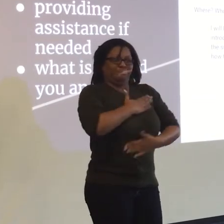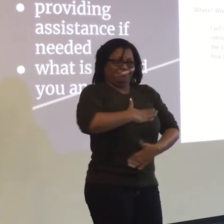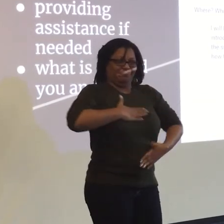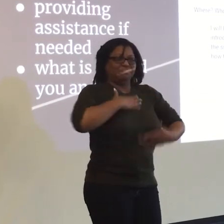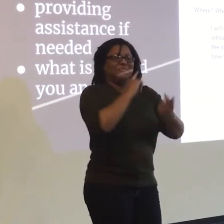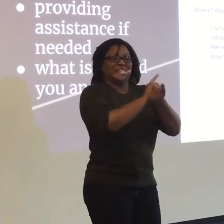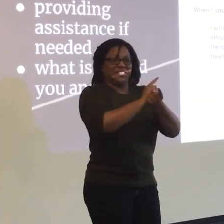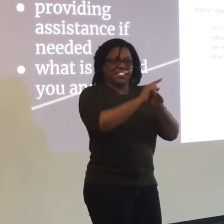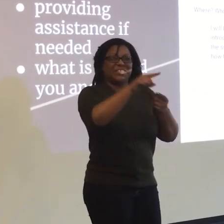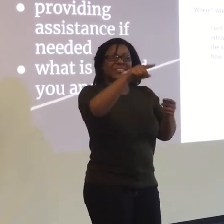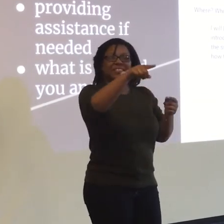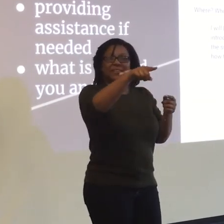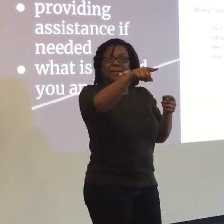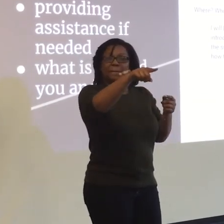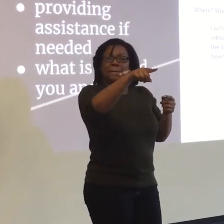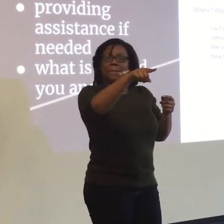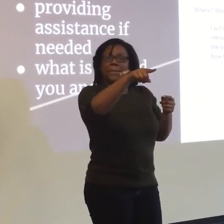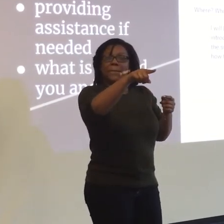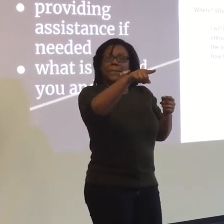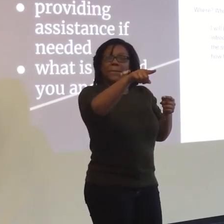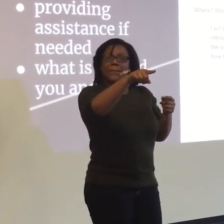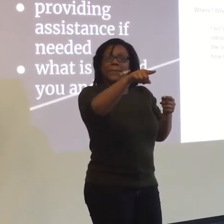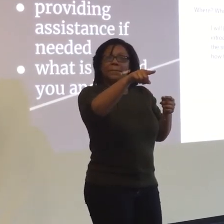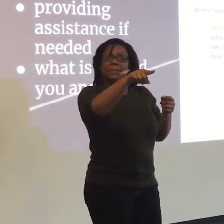Incompetent. Can you say that again, please?